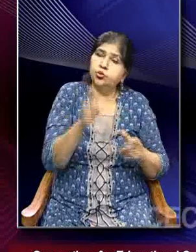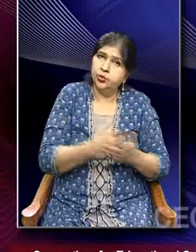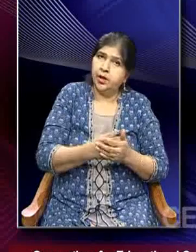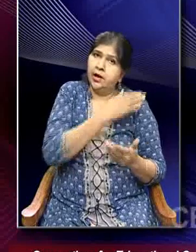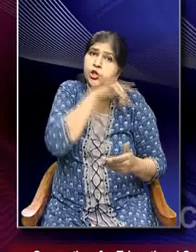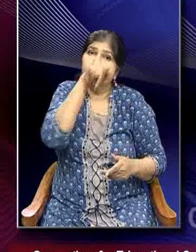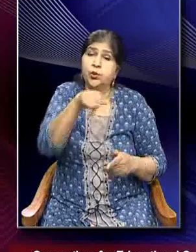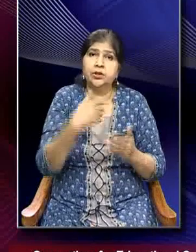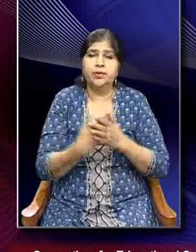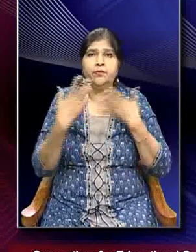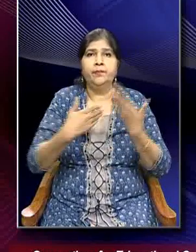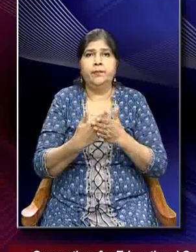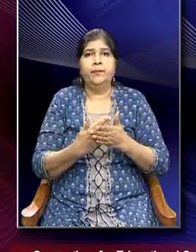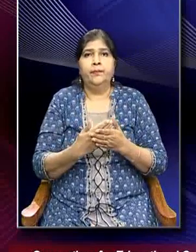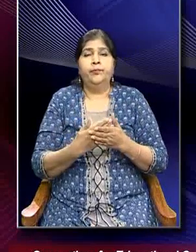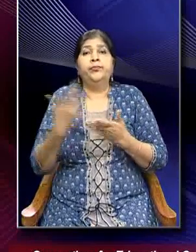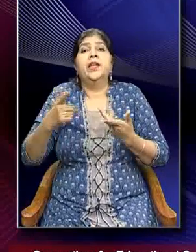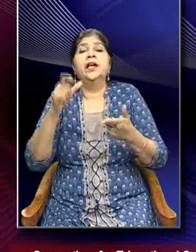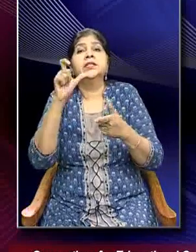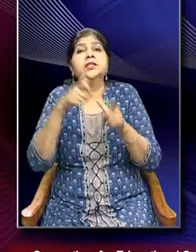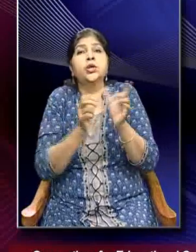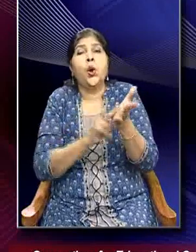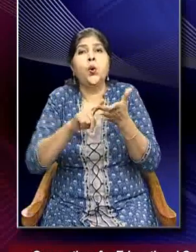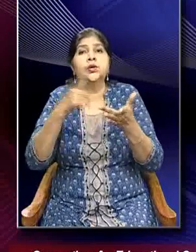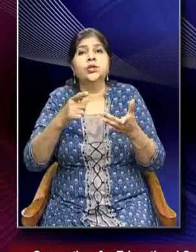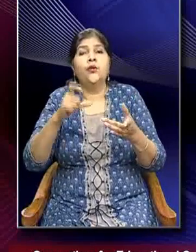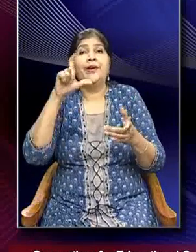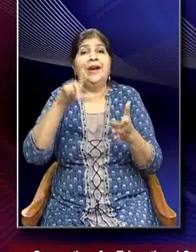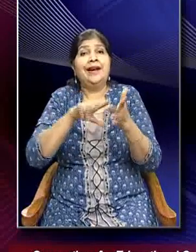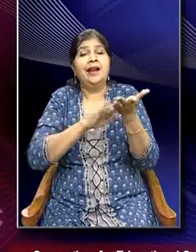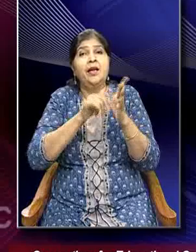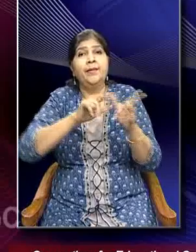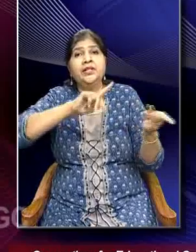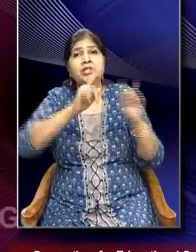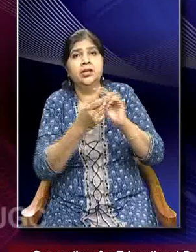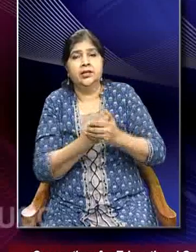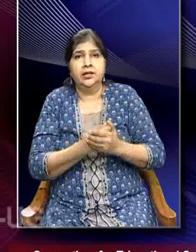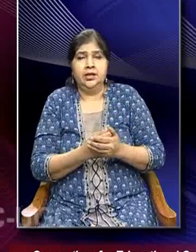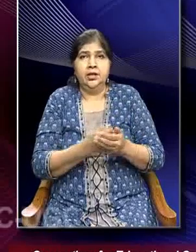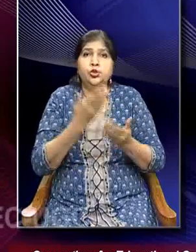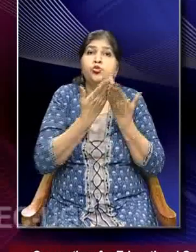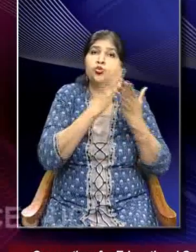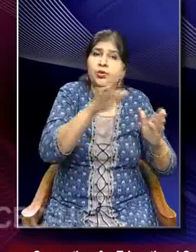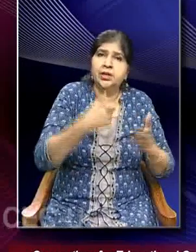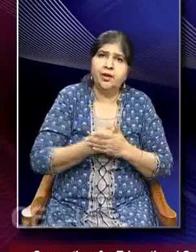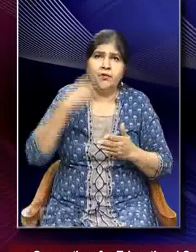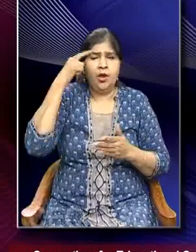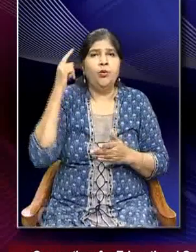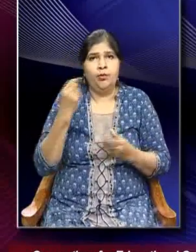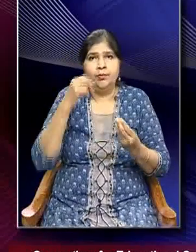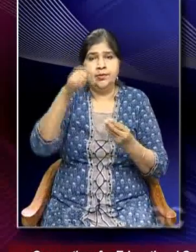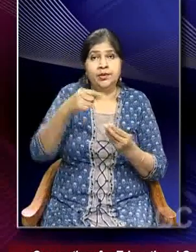responsible as causes of climate change. Dear learners, we hope the lecture